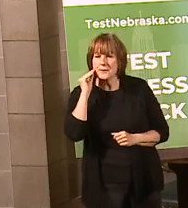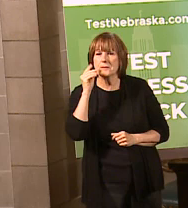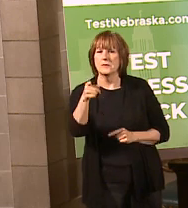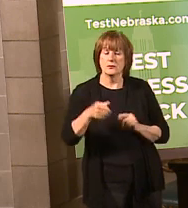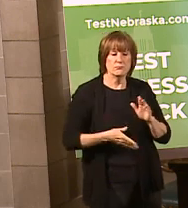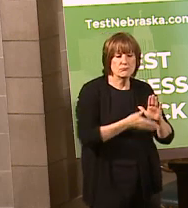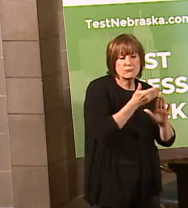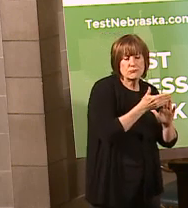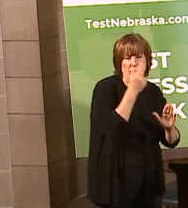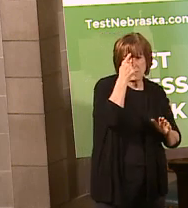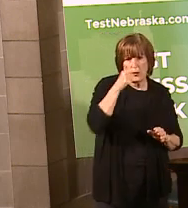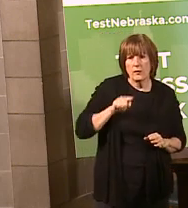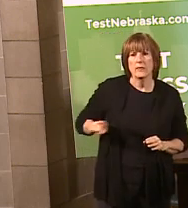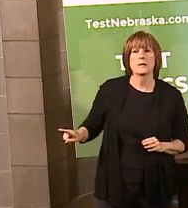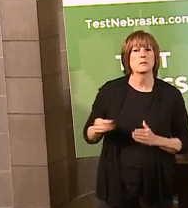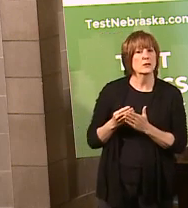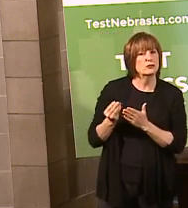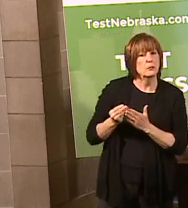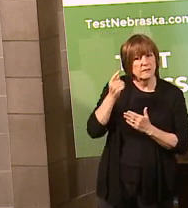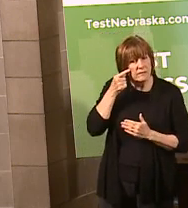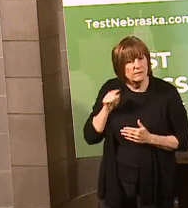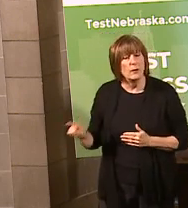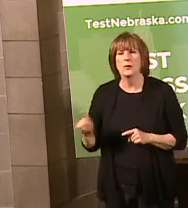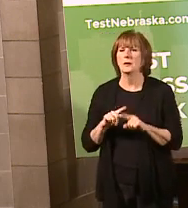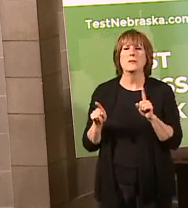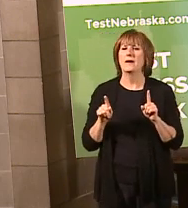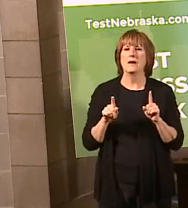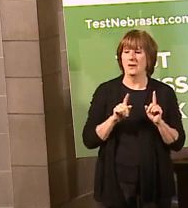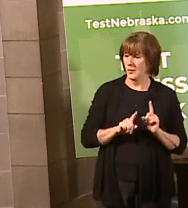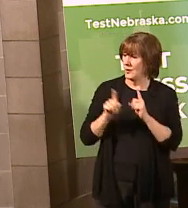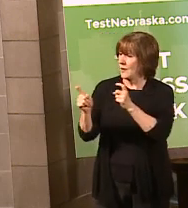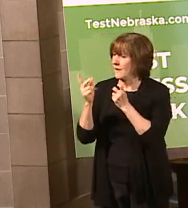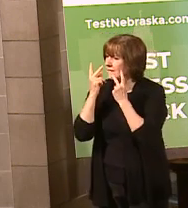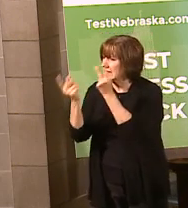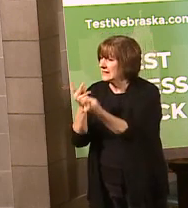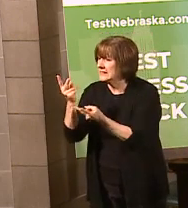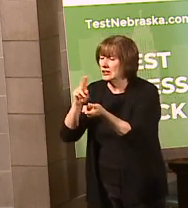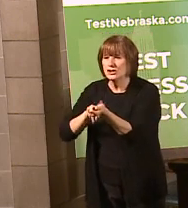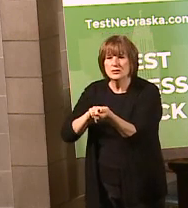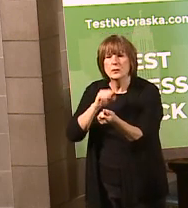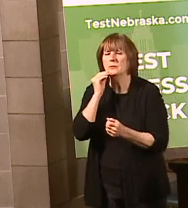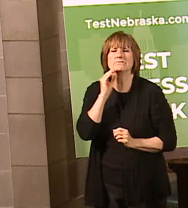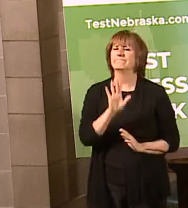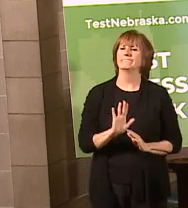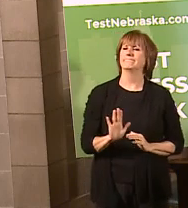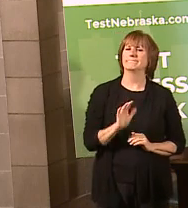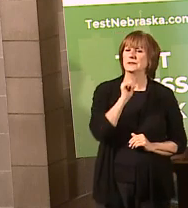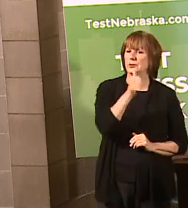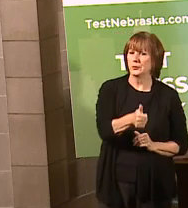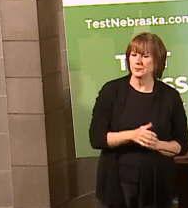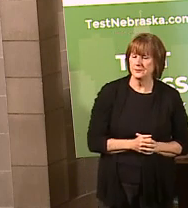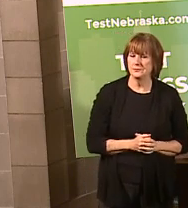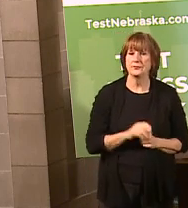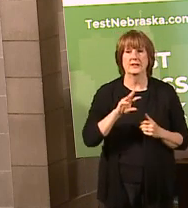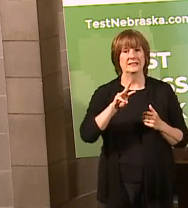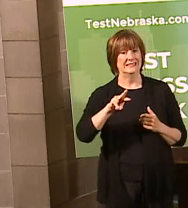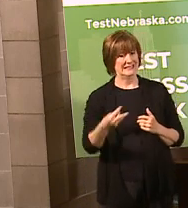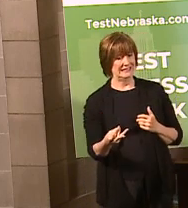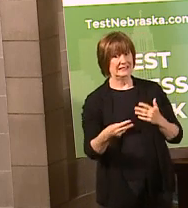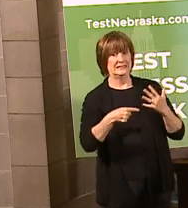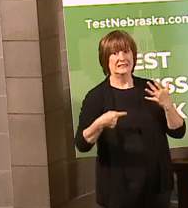run their errands for them. Maybe you can go shopping for them. But don't go visit them in a long-term care facility. And then six,